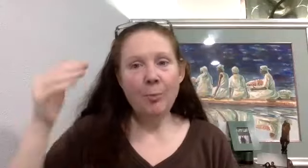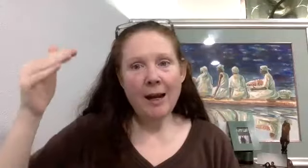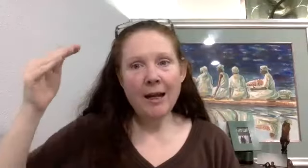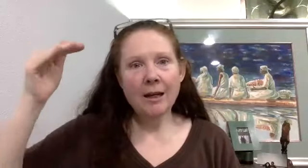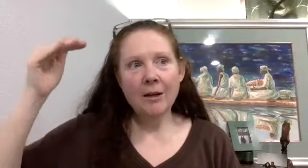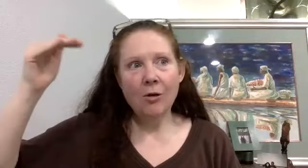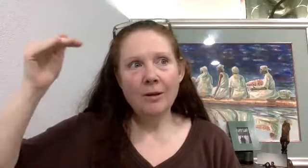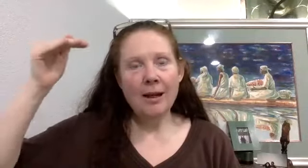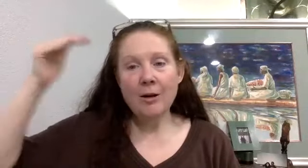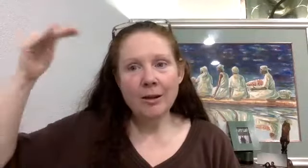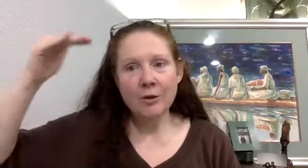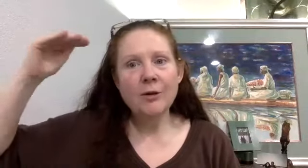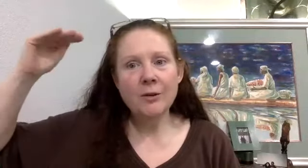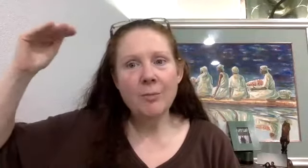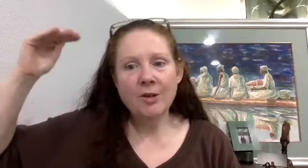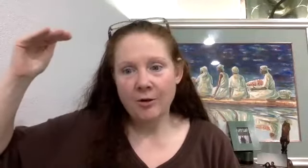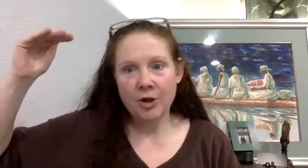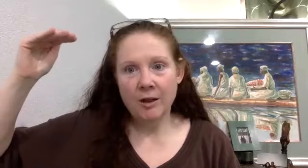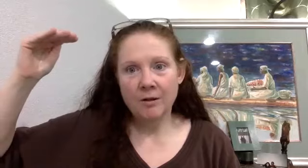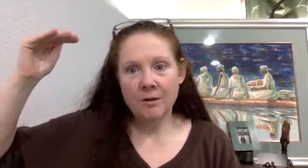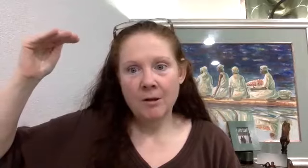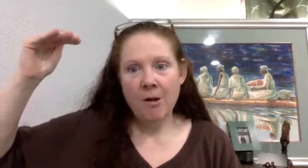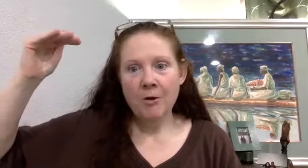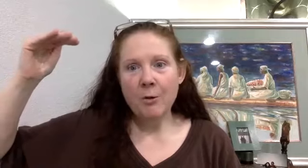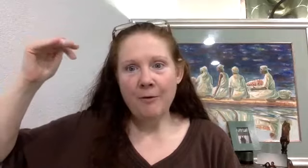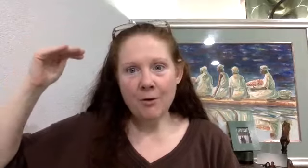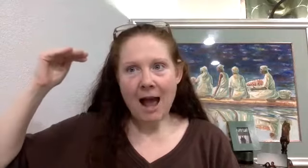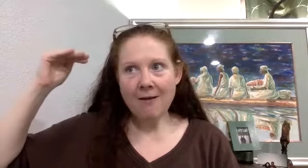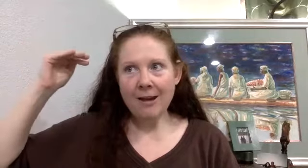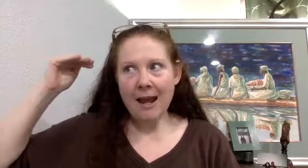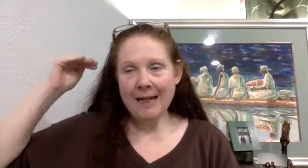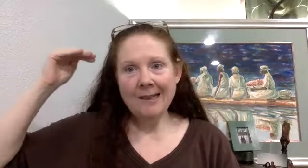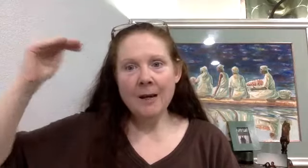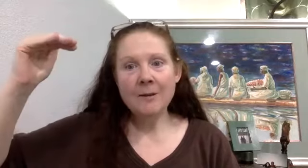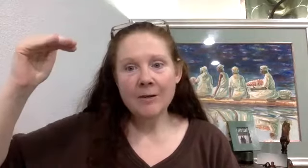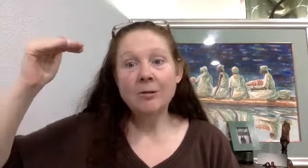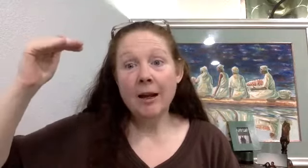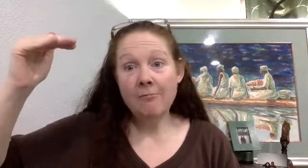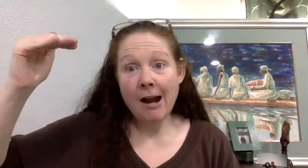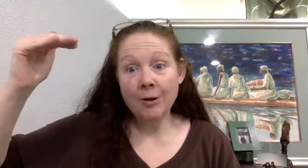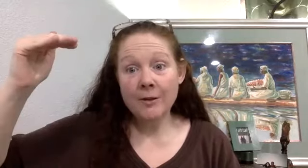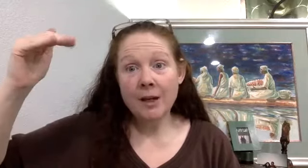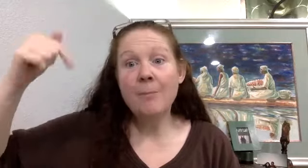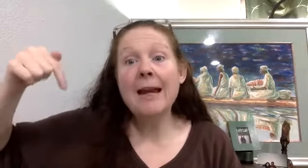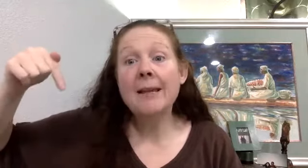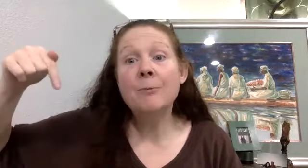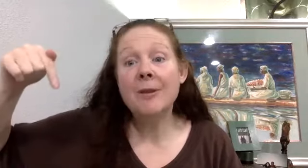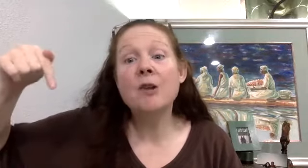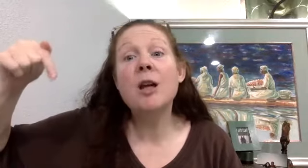body can only, it only, there's only so much energy. So if you have an intense signal like a virus, in my case, it was actually a